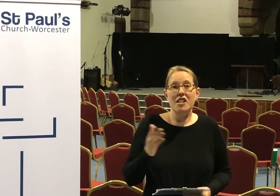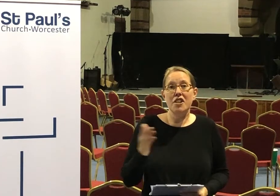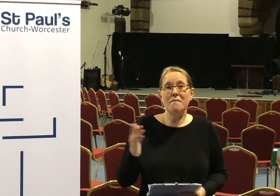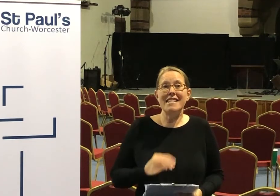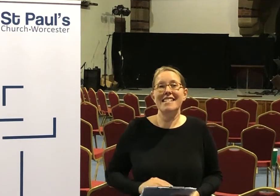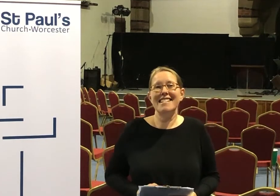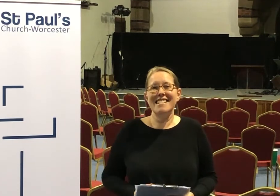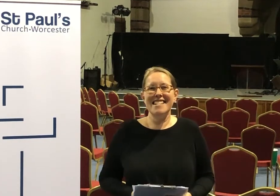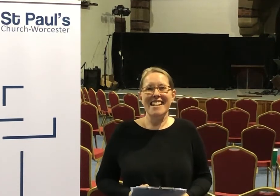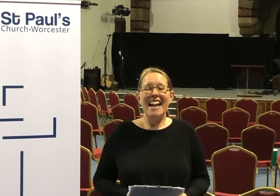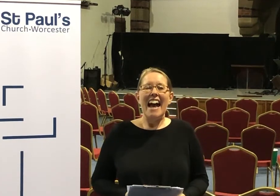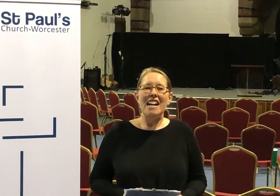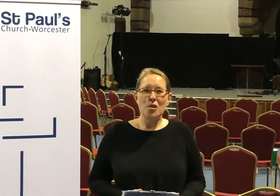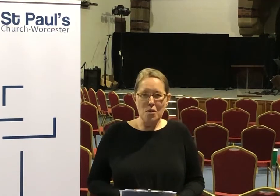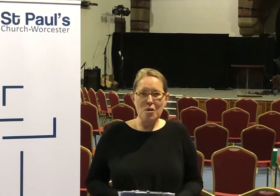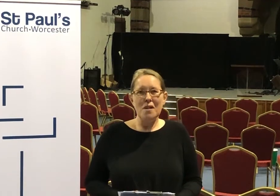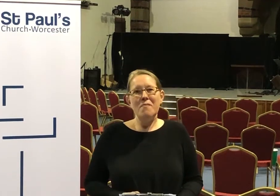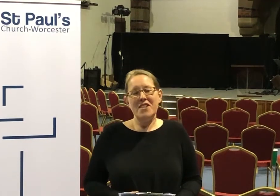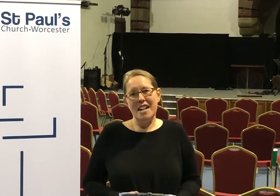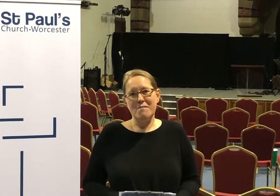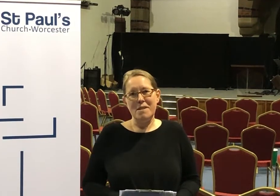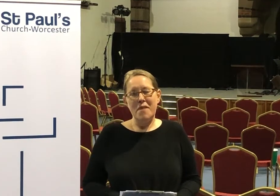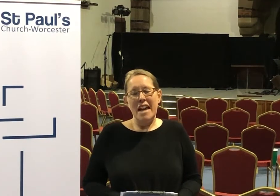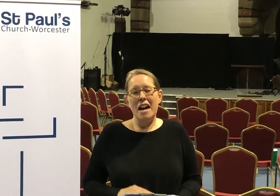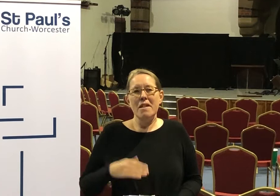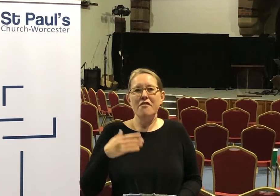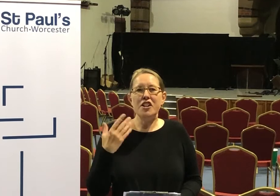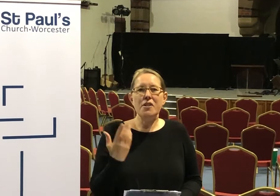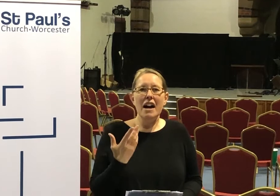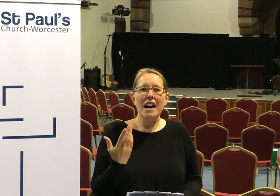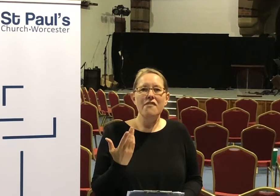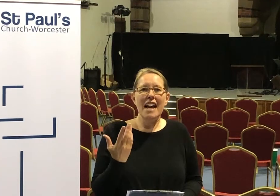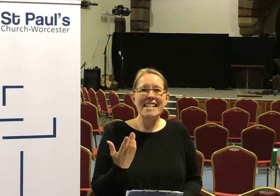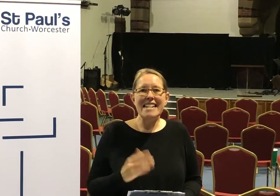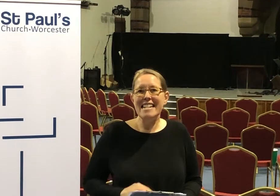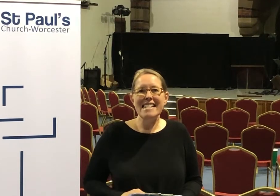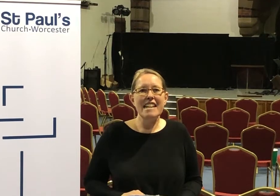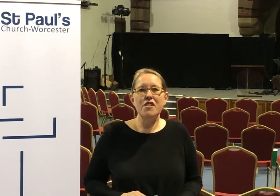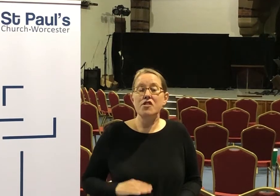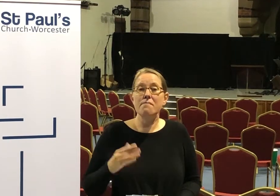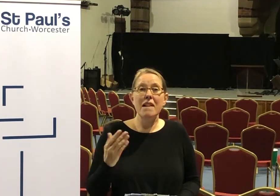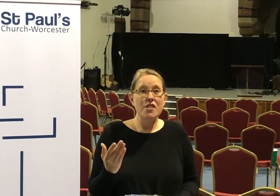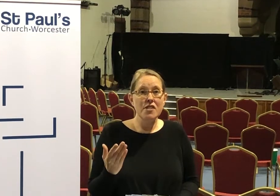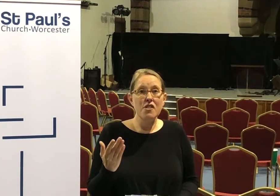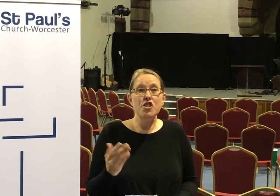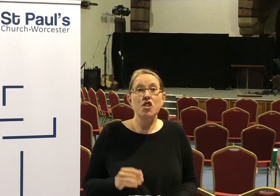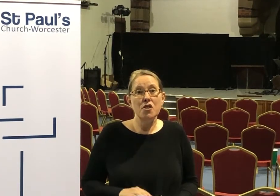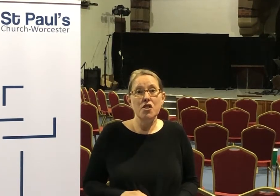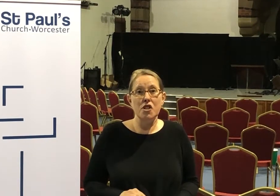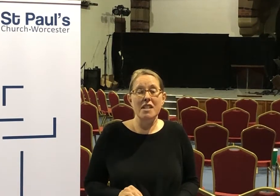2m distancing at all times. If you have any needs, if you just mention those to the stewards,